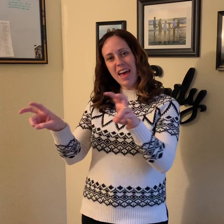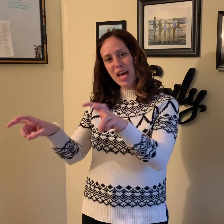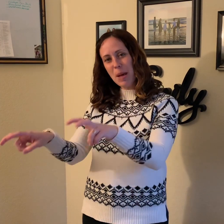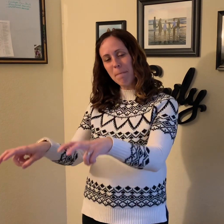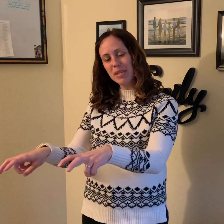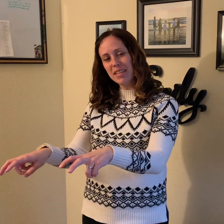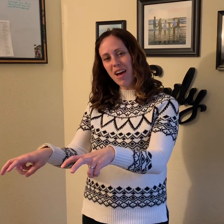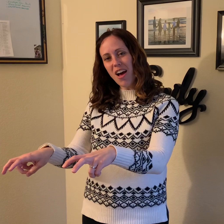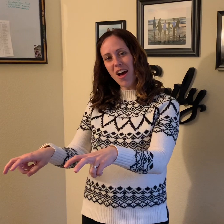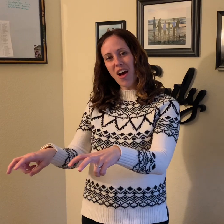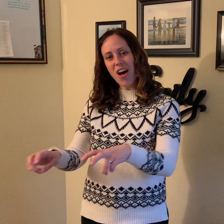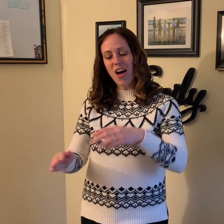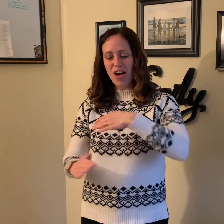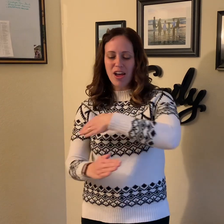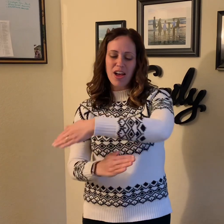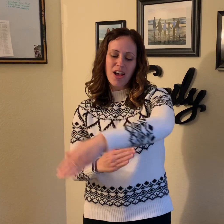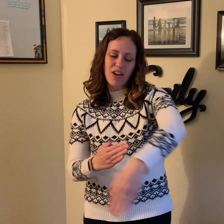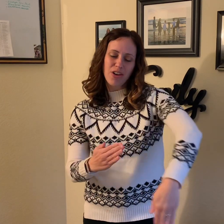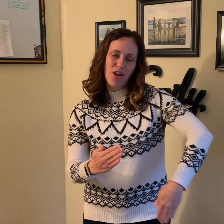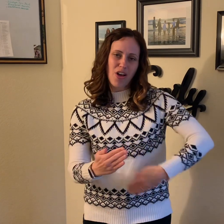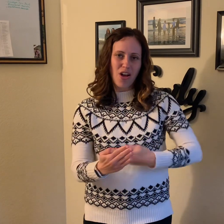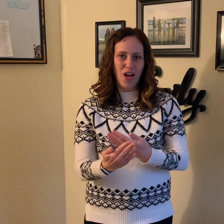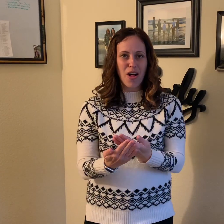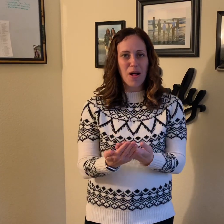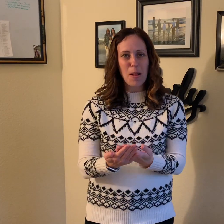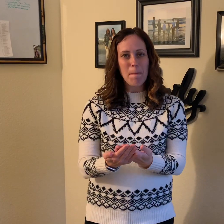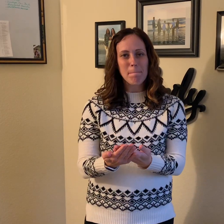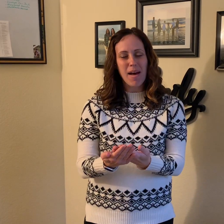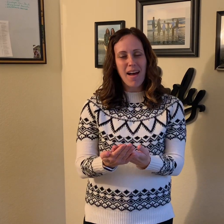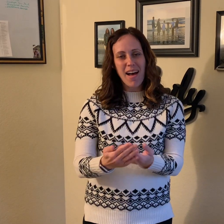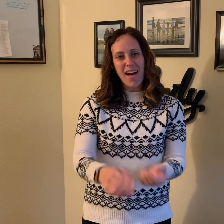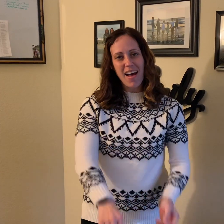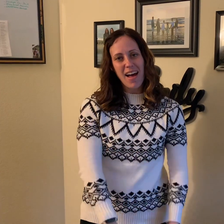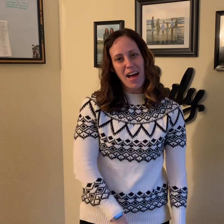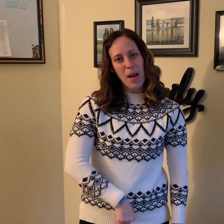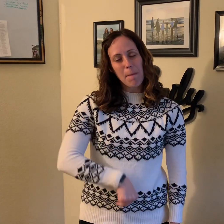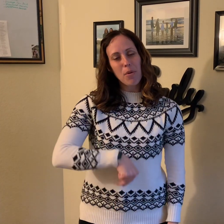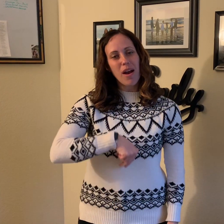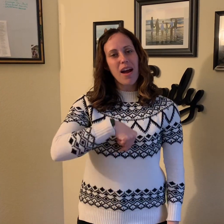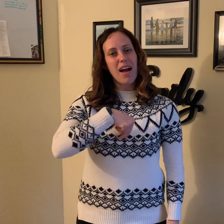on all my kind.